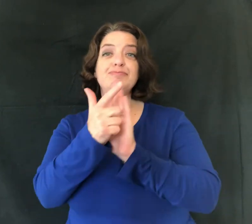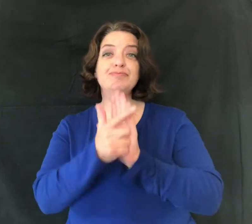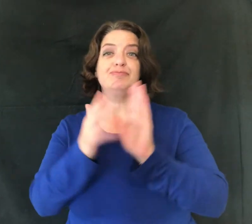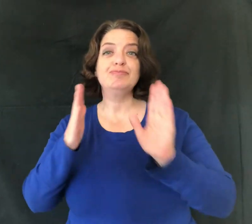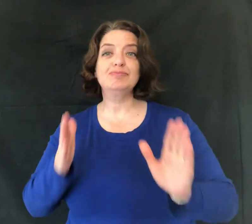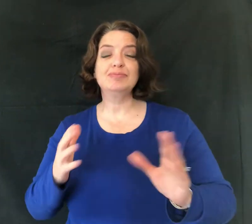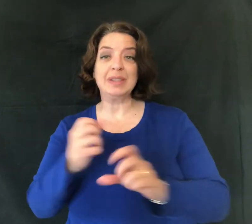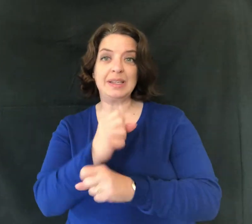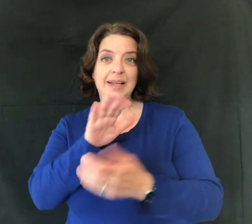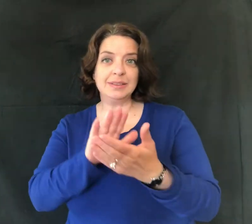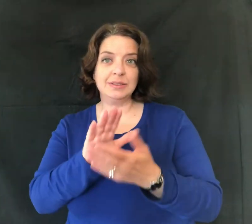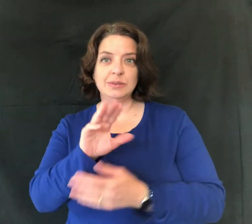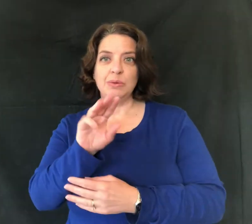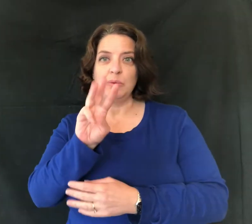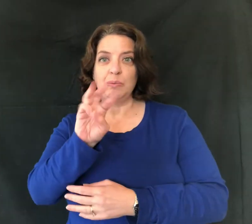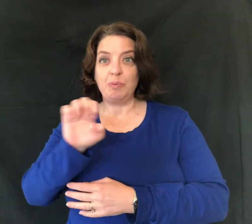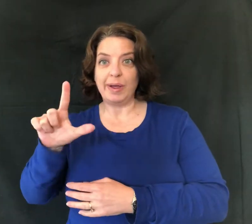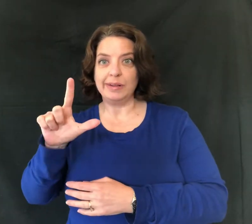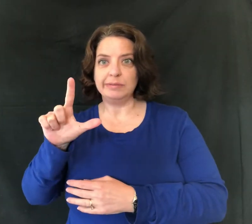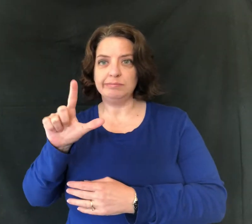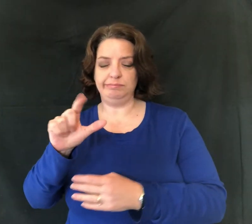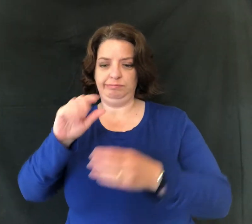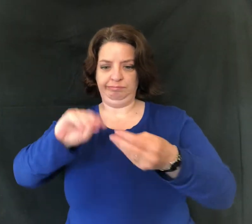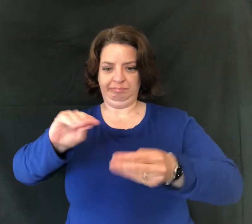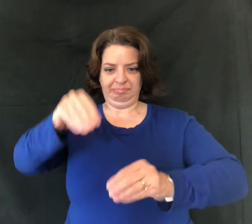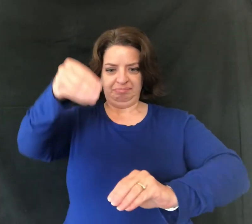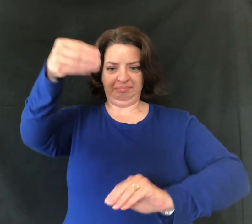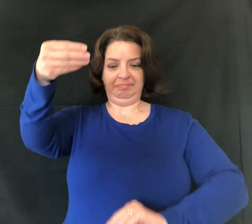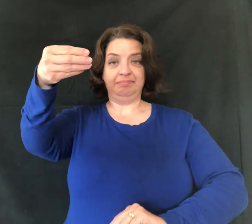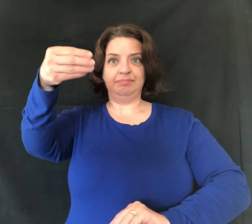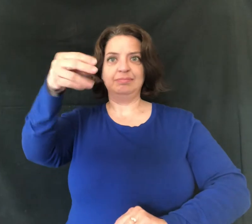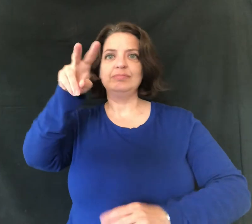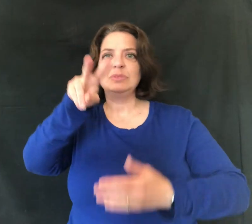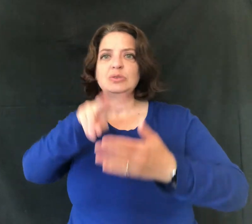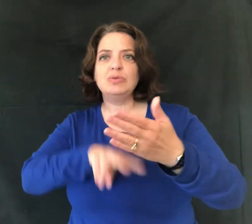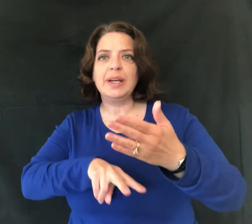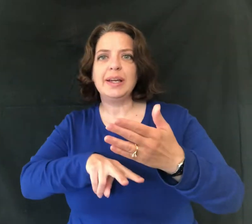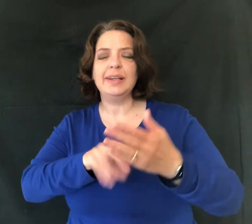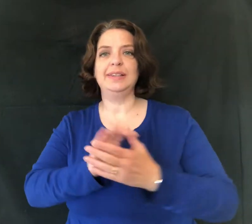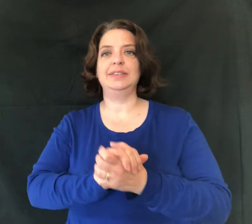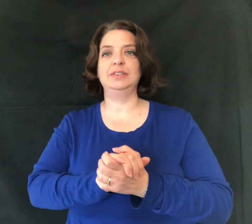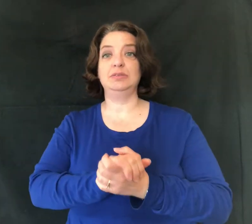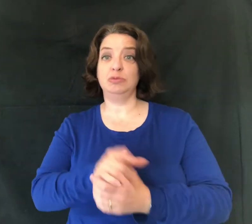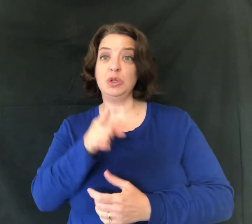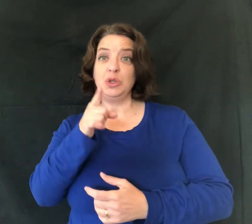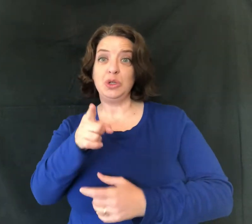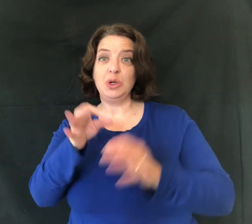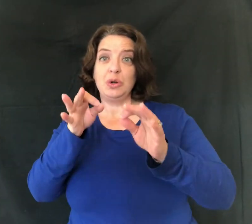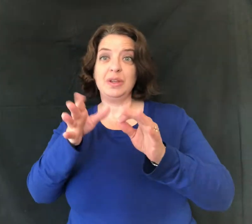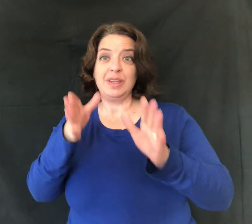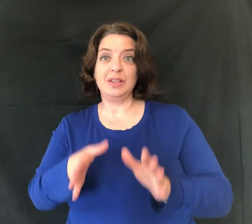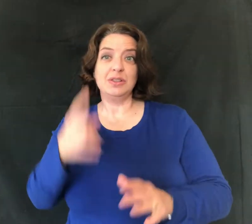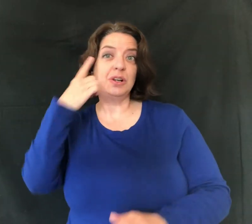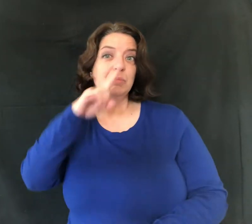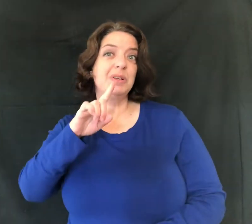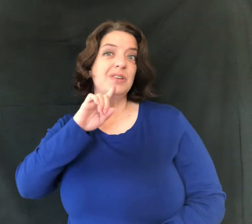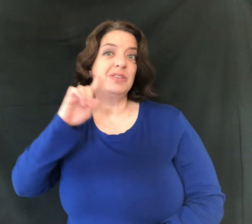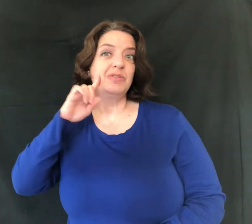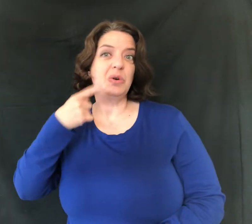and the lawyer gets her will, opens it up, and starts reading. You're the interpreter